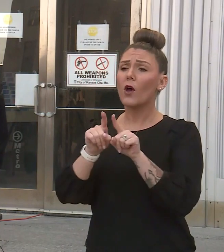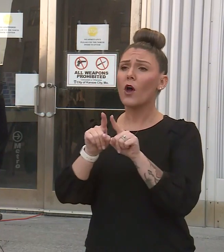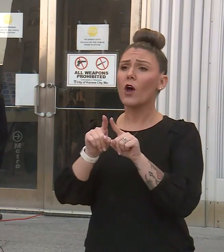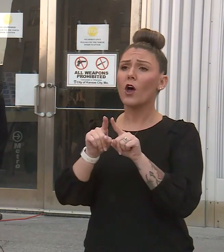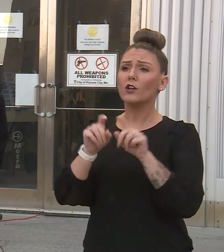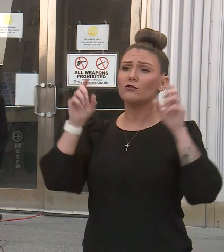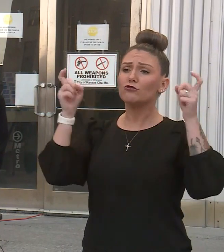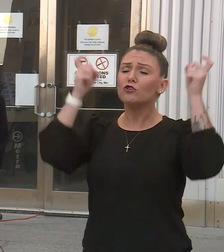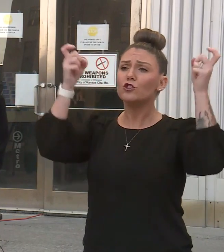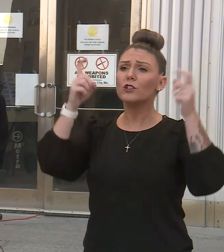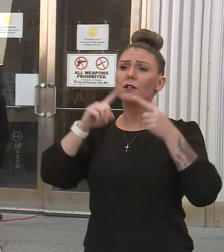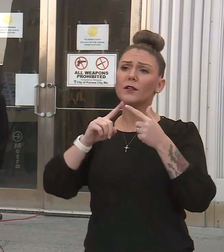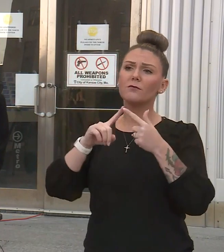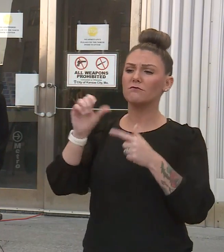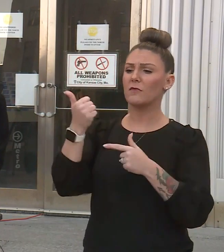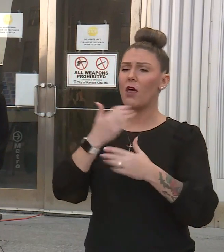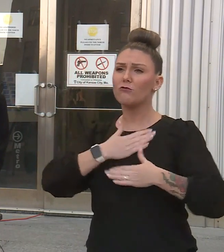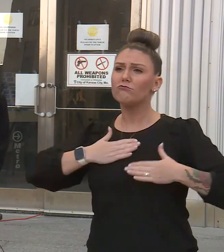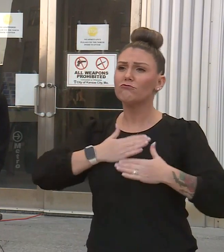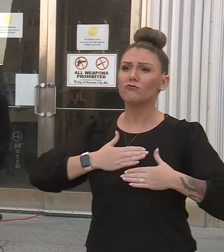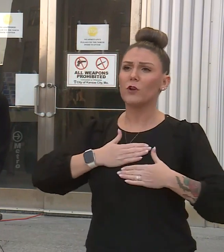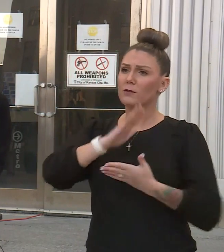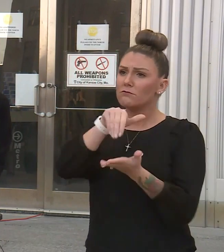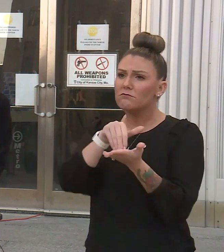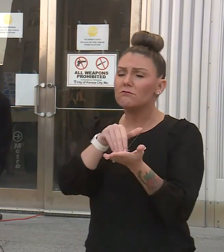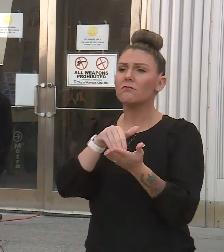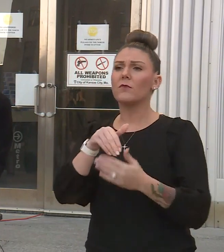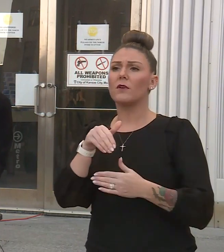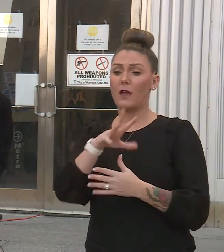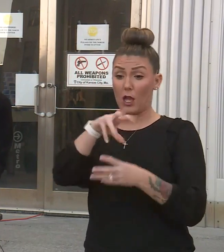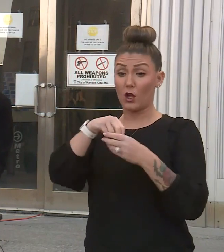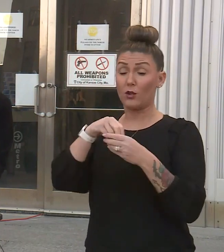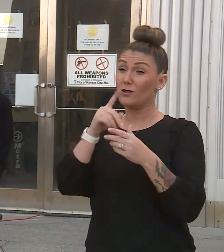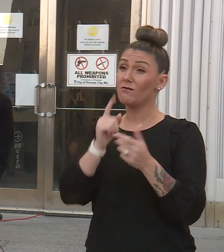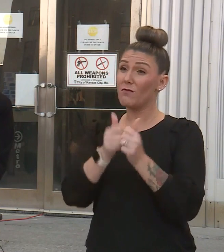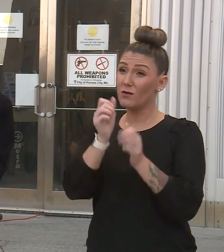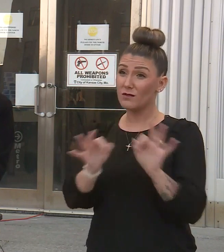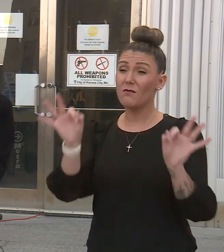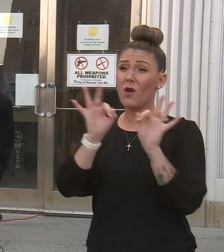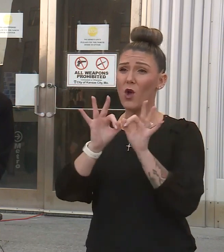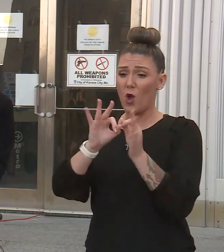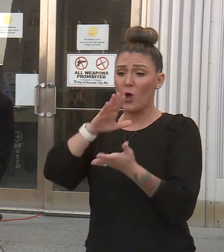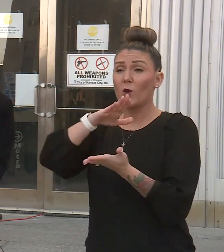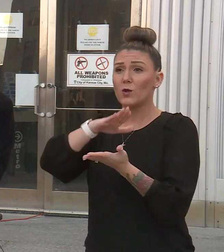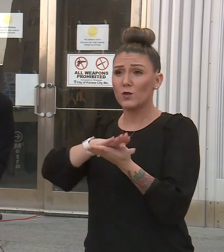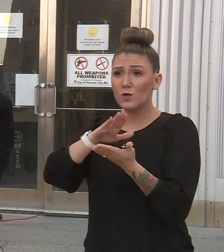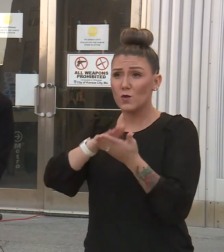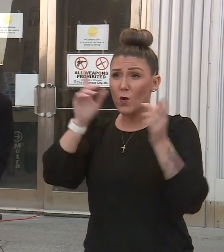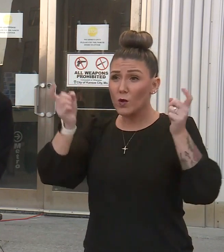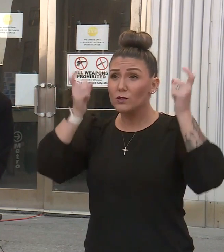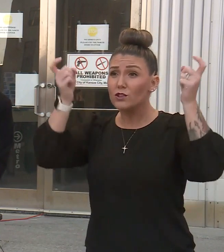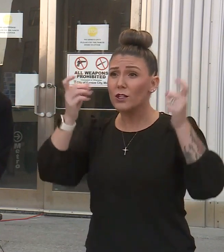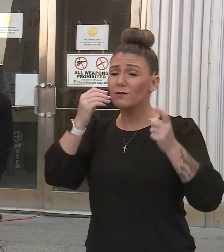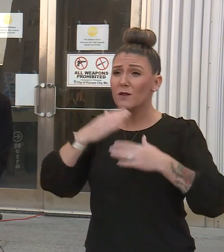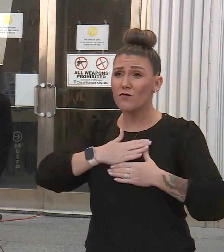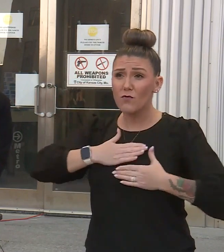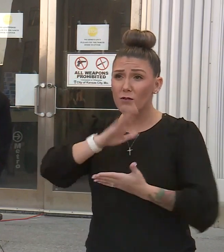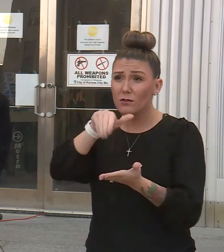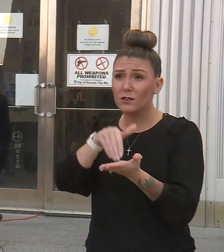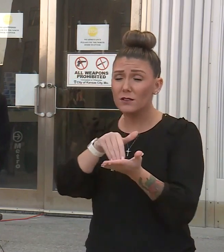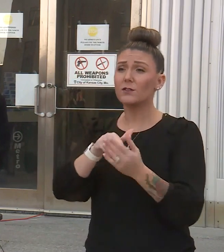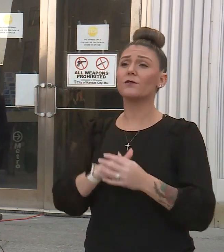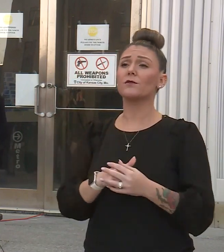gyms, fitness centers and other recreational centers, including and importantly school-based gyms and recreation centers